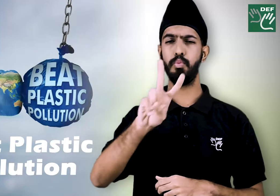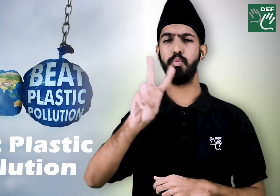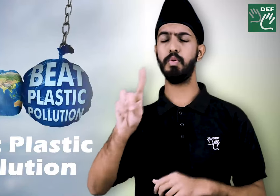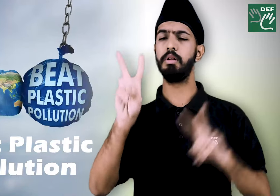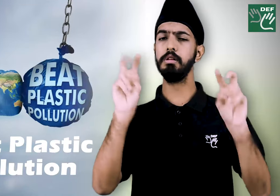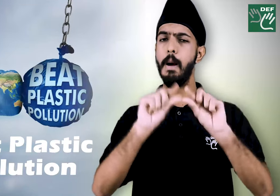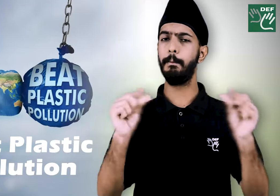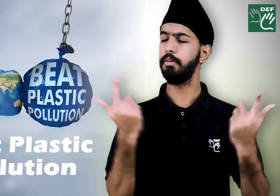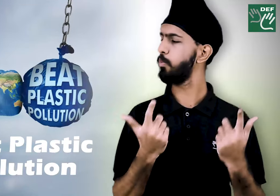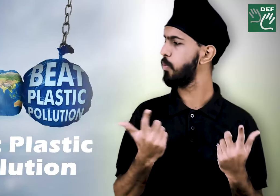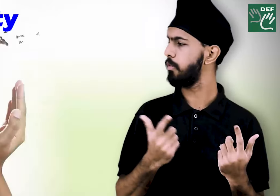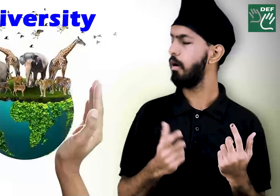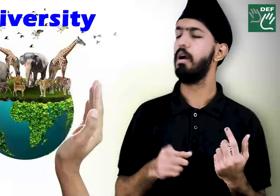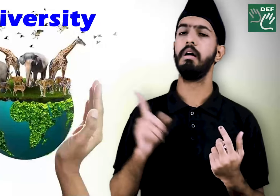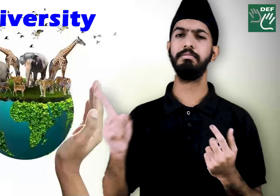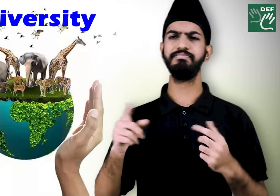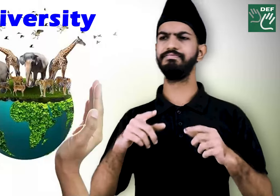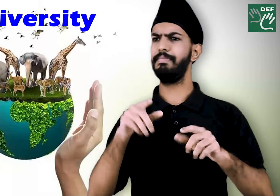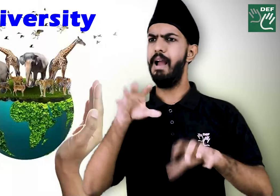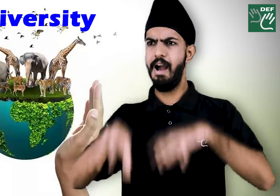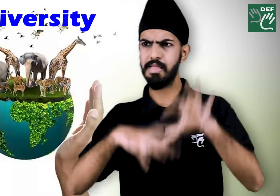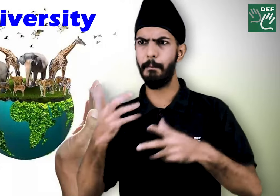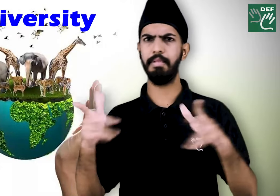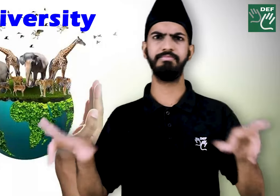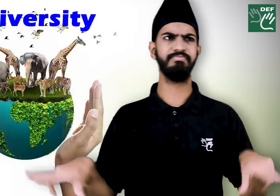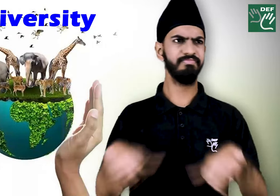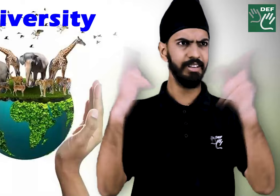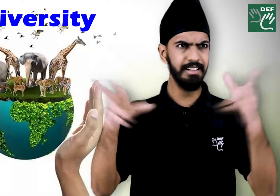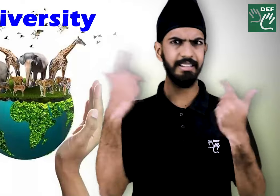And for 2020, the theme was Biodiversity.